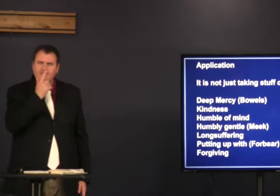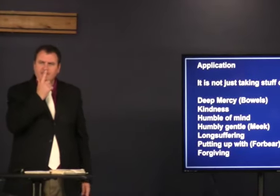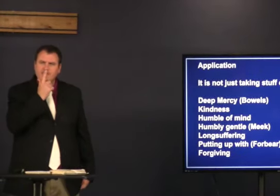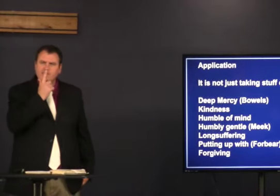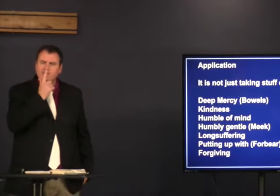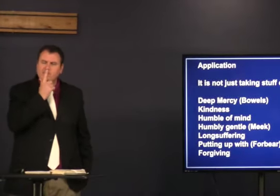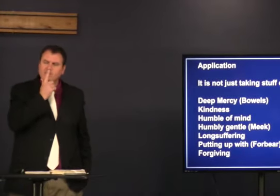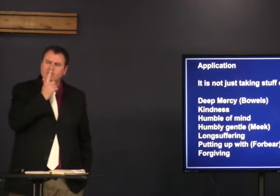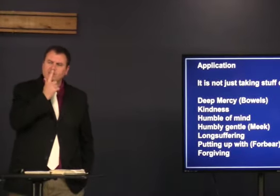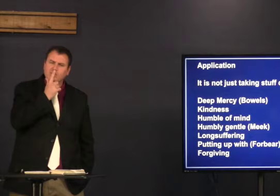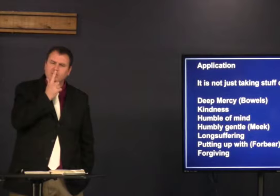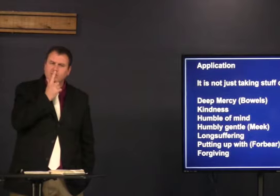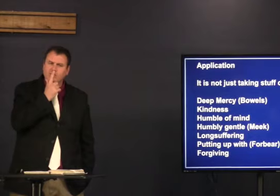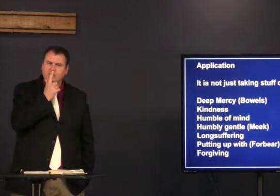what have we not put on